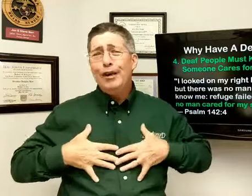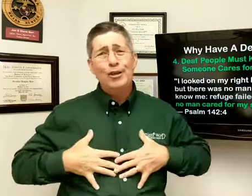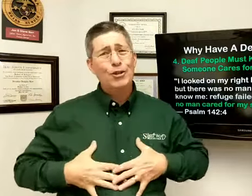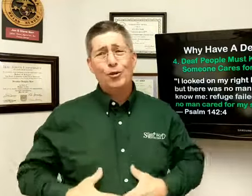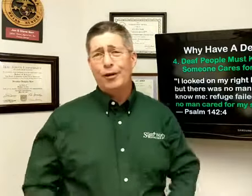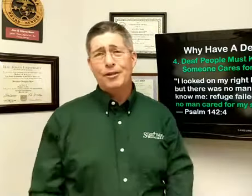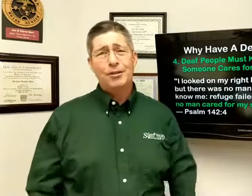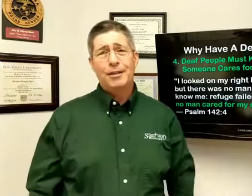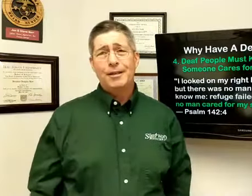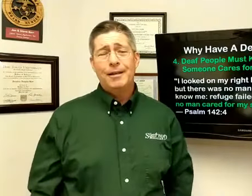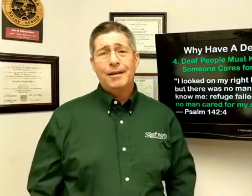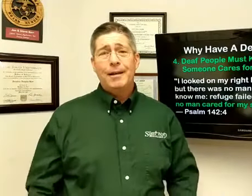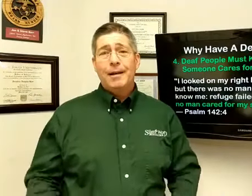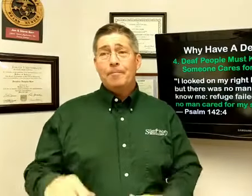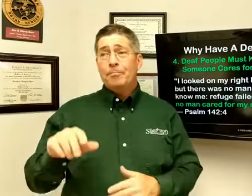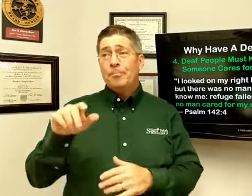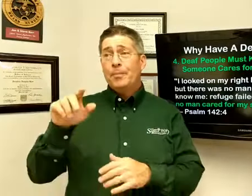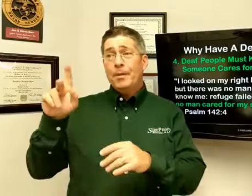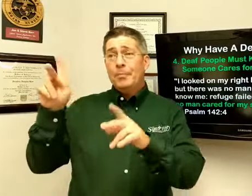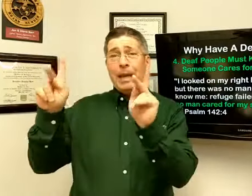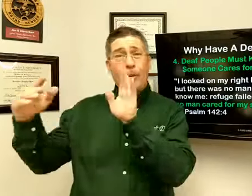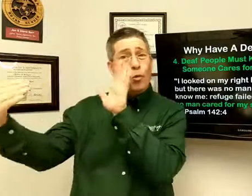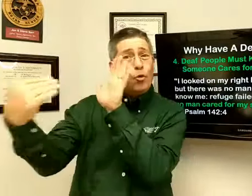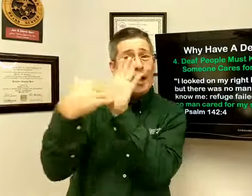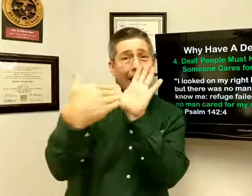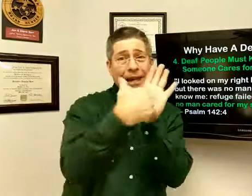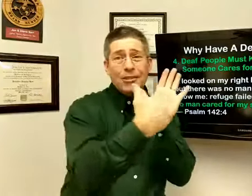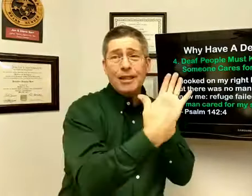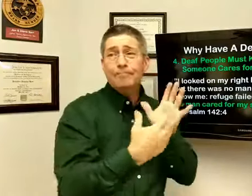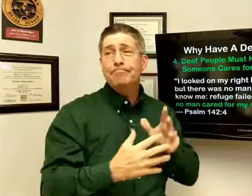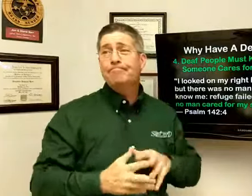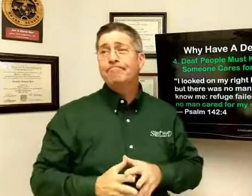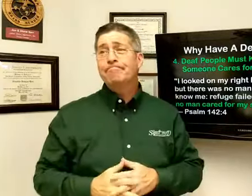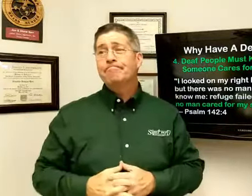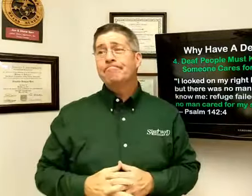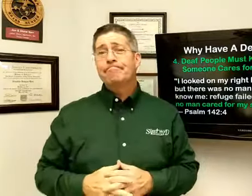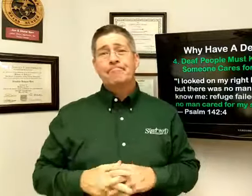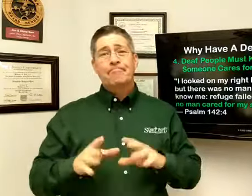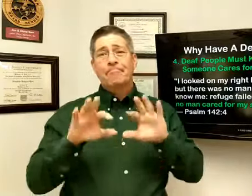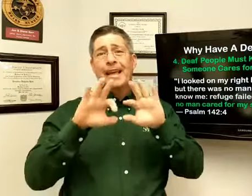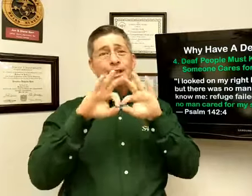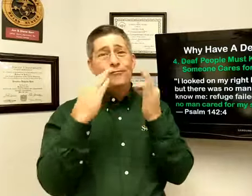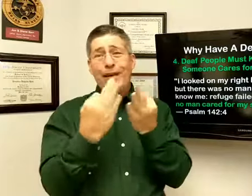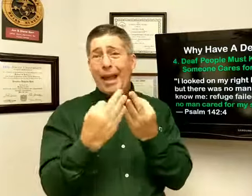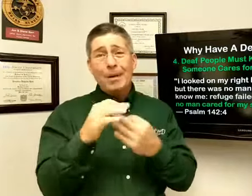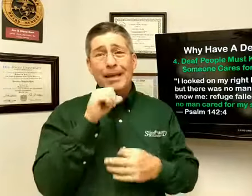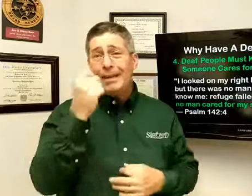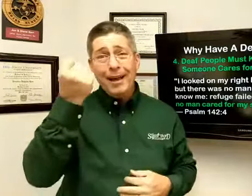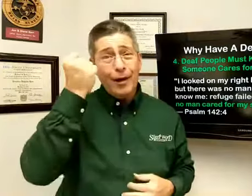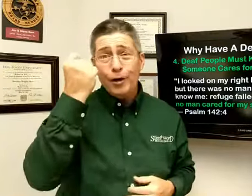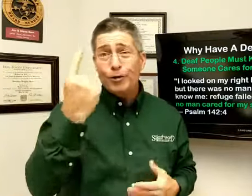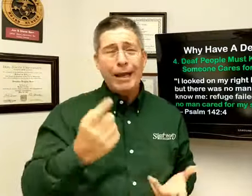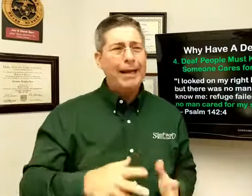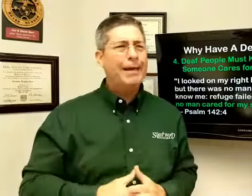discouraged. People were against him. His family did not understand him.